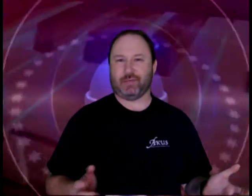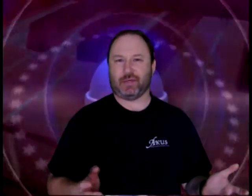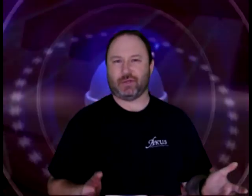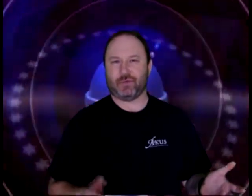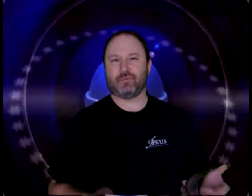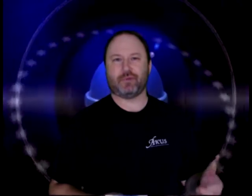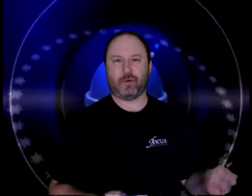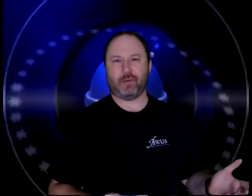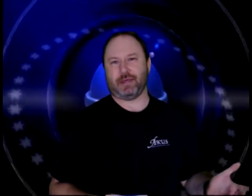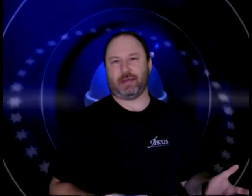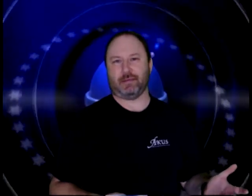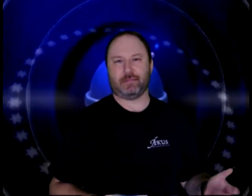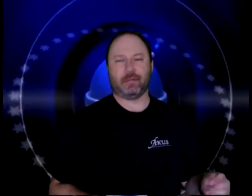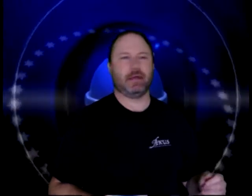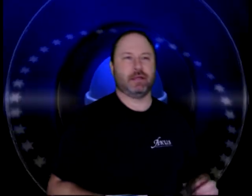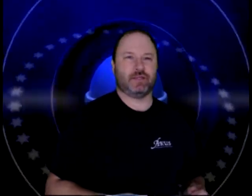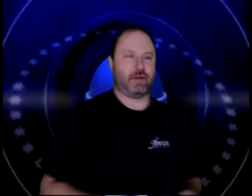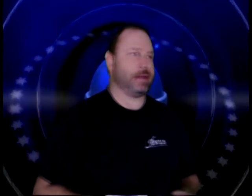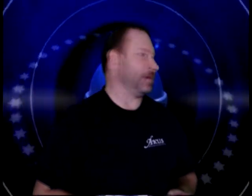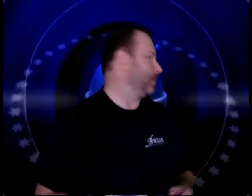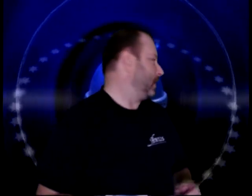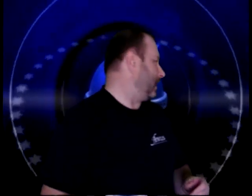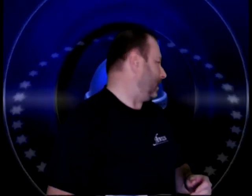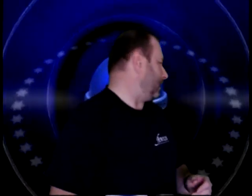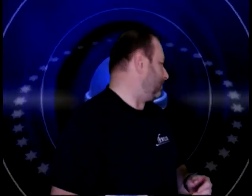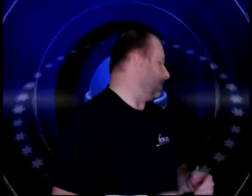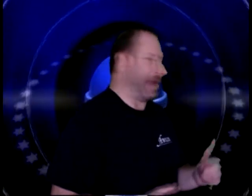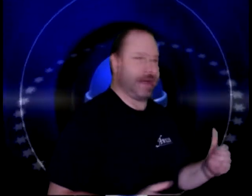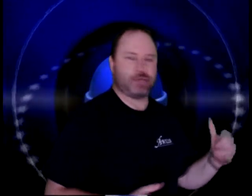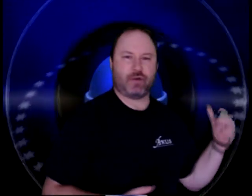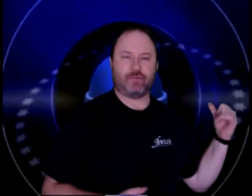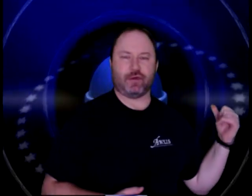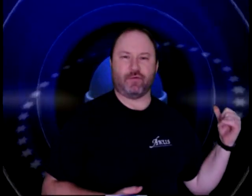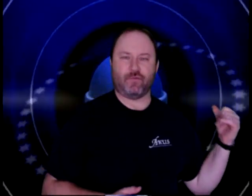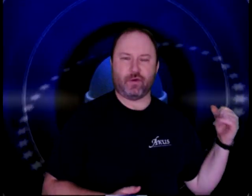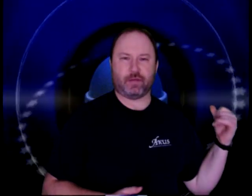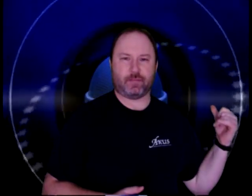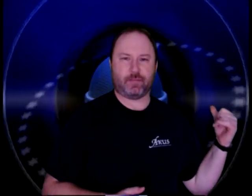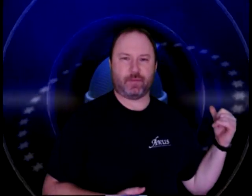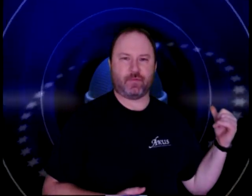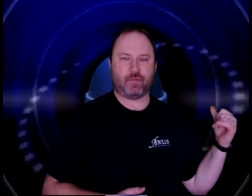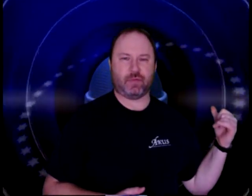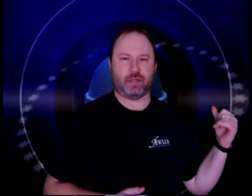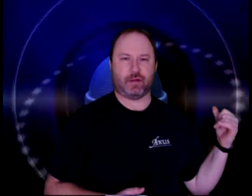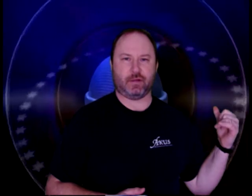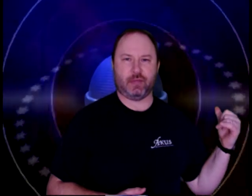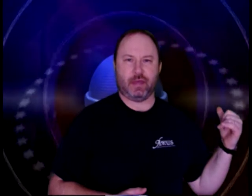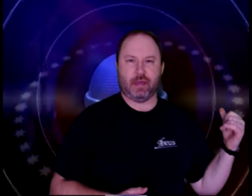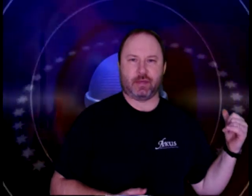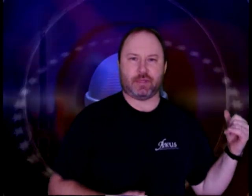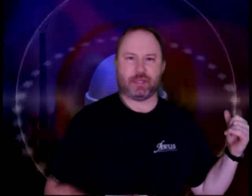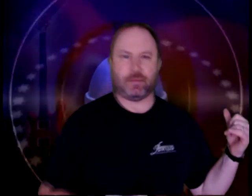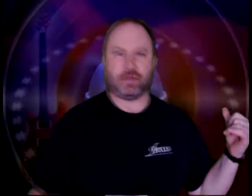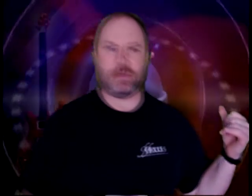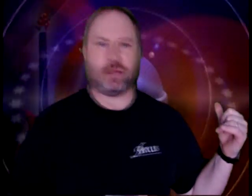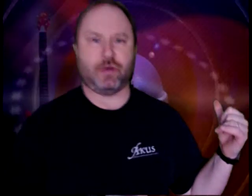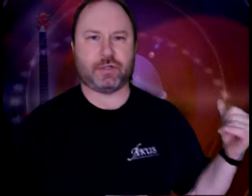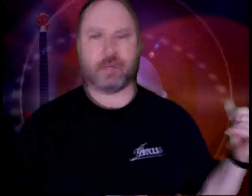can you do chroma key, let's find out. My back is roughly a foot from the material, I'm going to step a little bit closer,